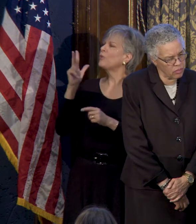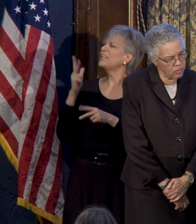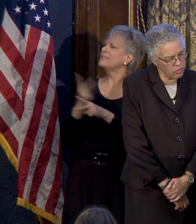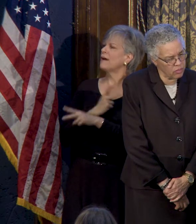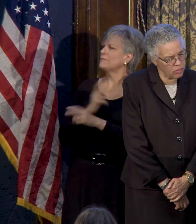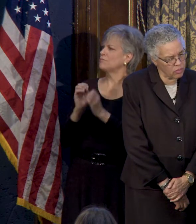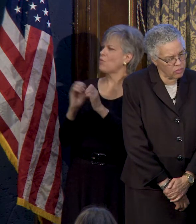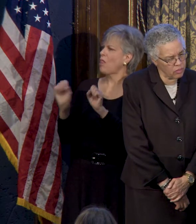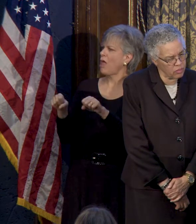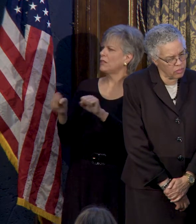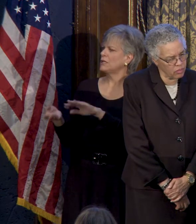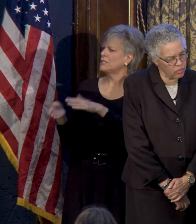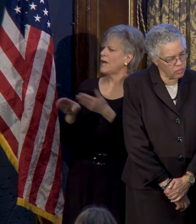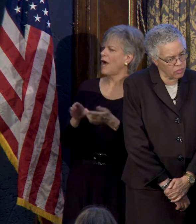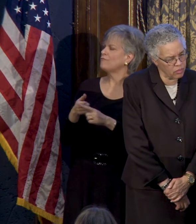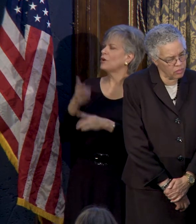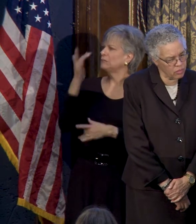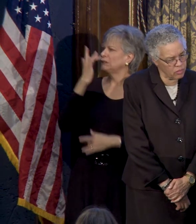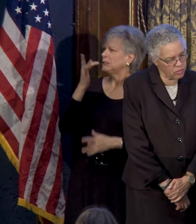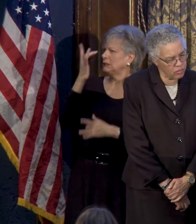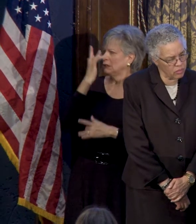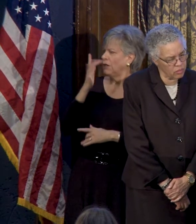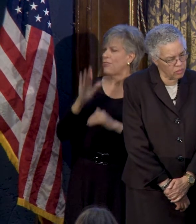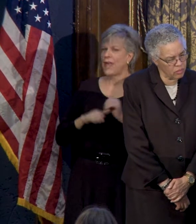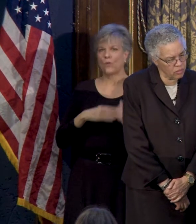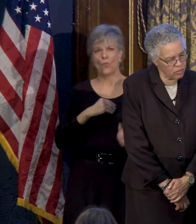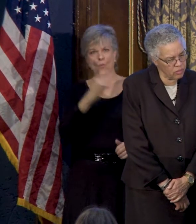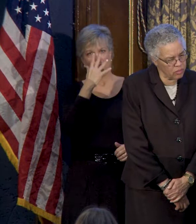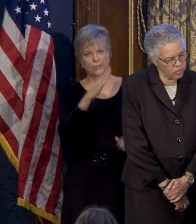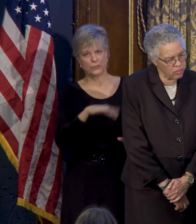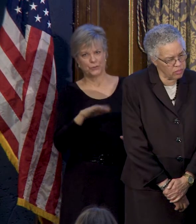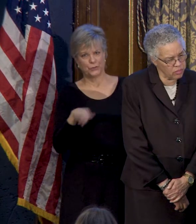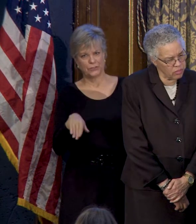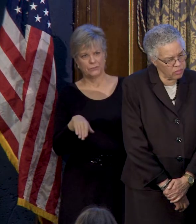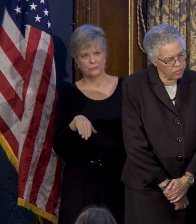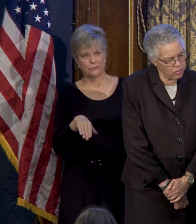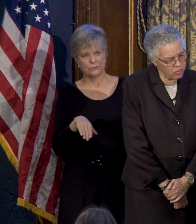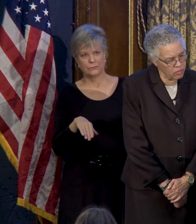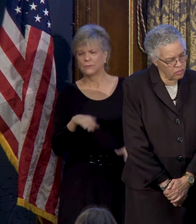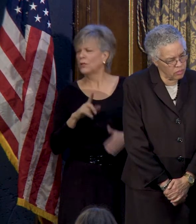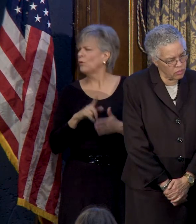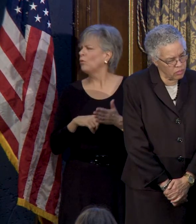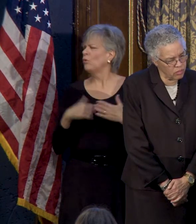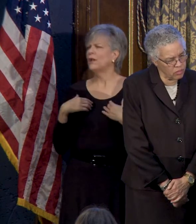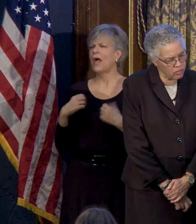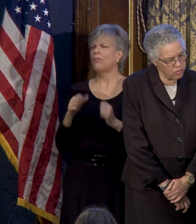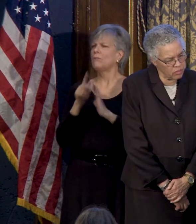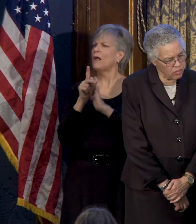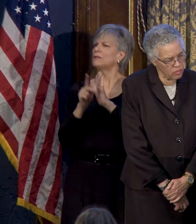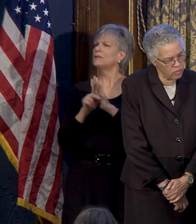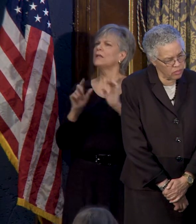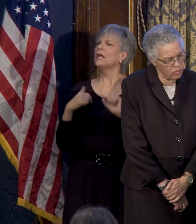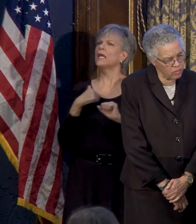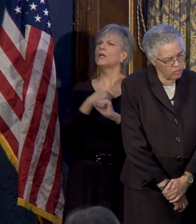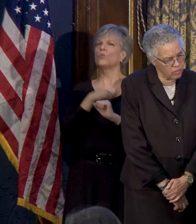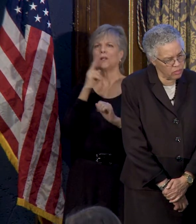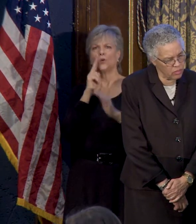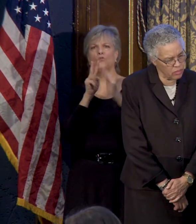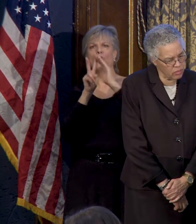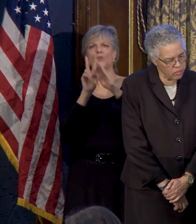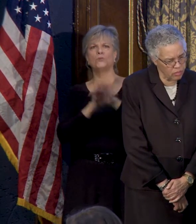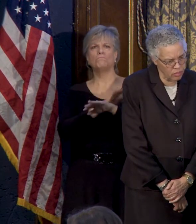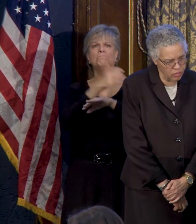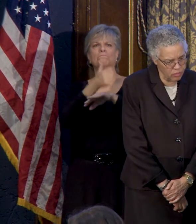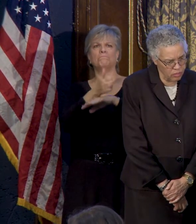more likely to die from diseases than white children. What health policies can we look forward to